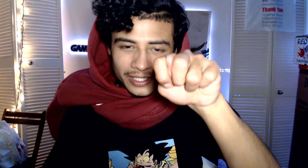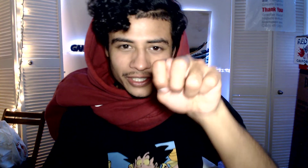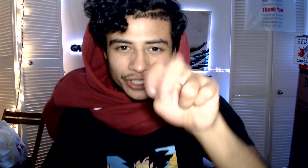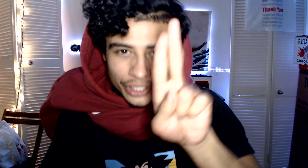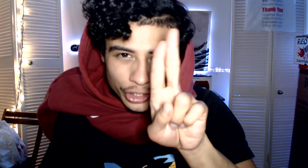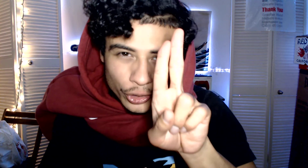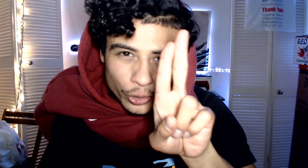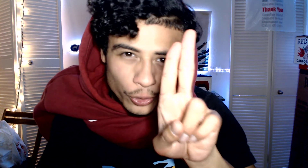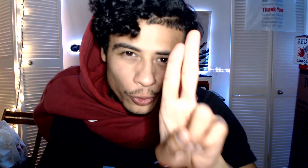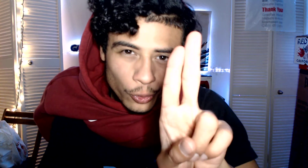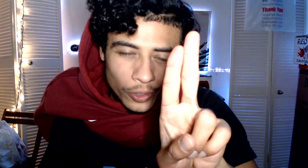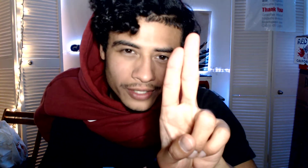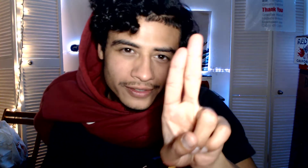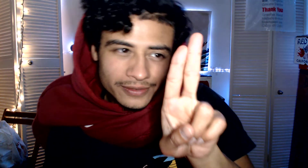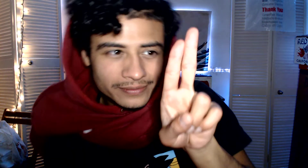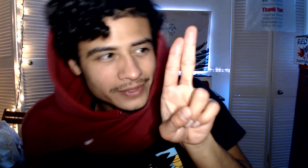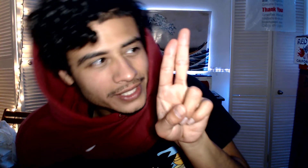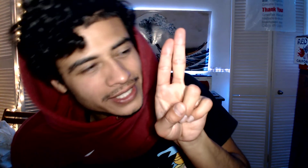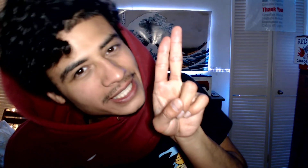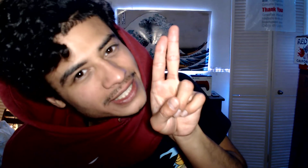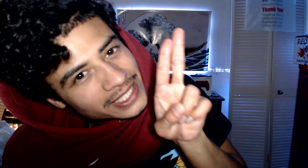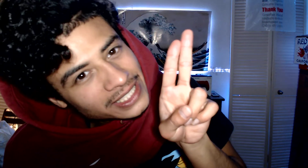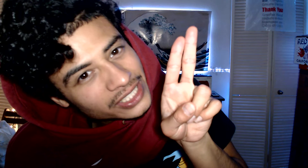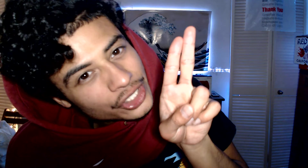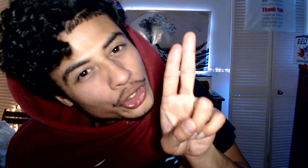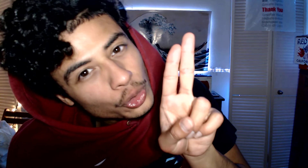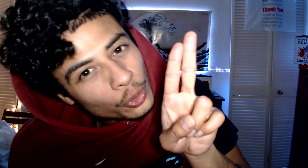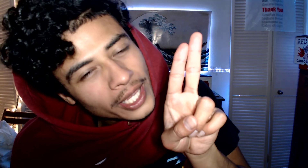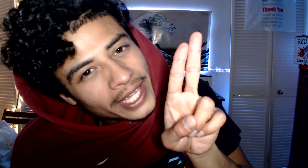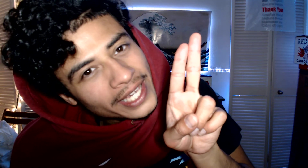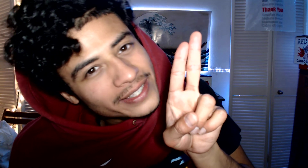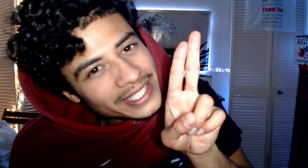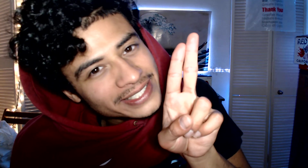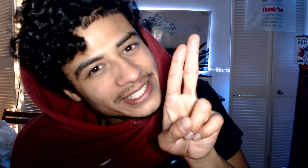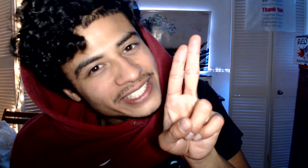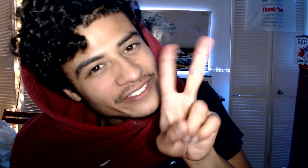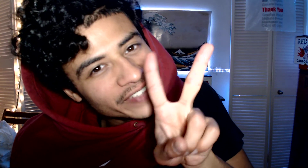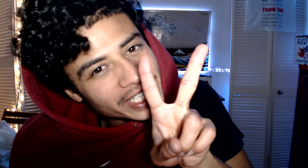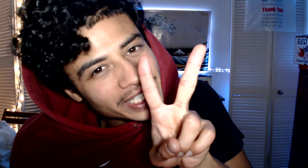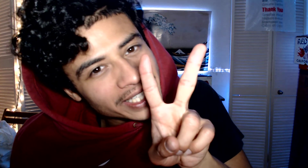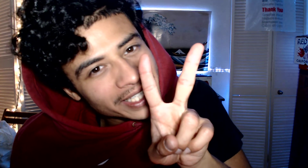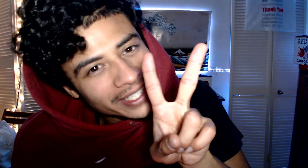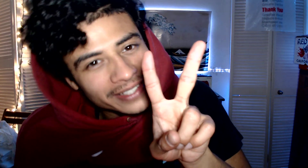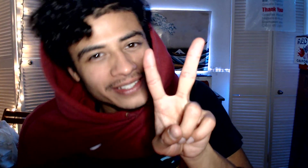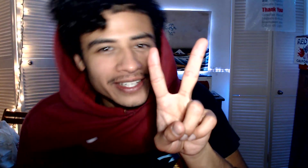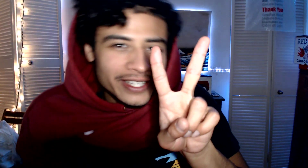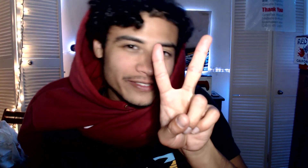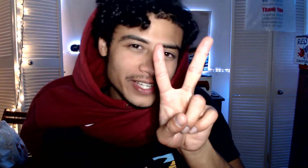U. This is U. And this is a V. V.